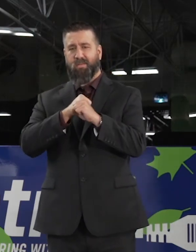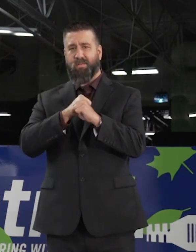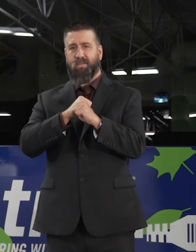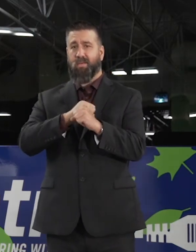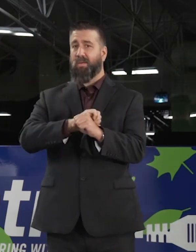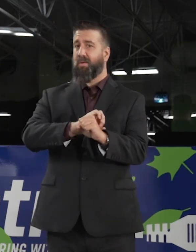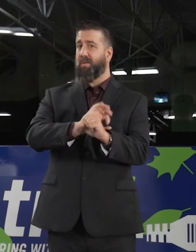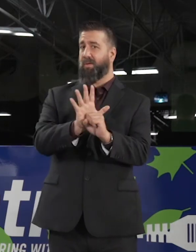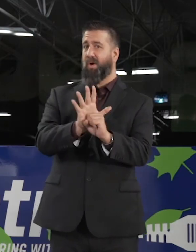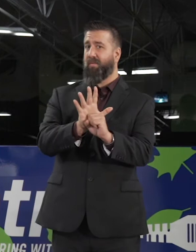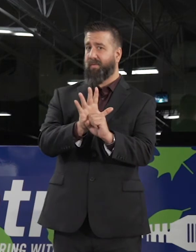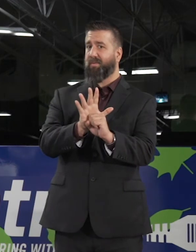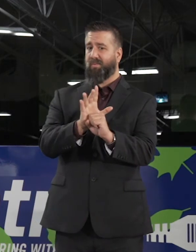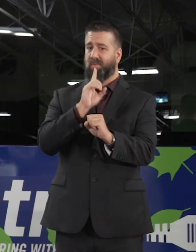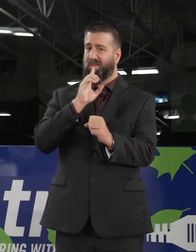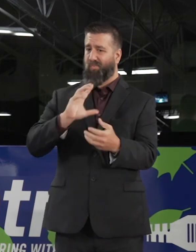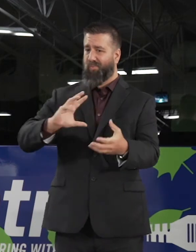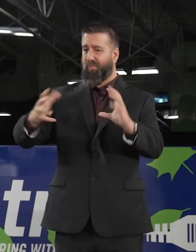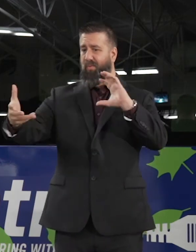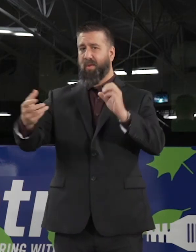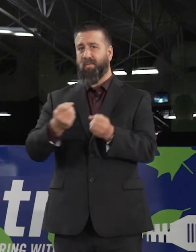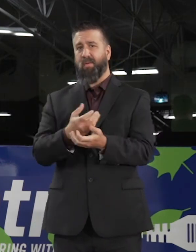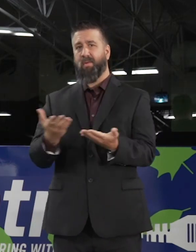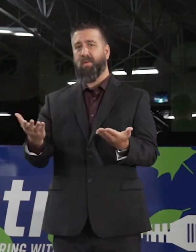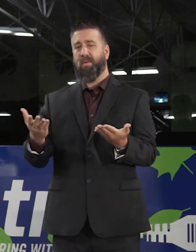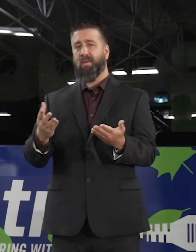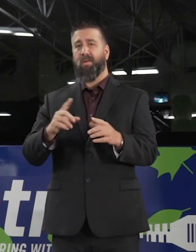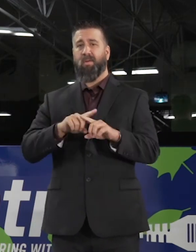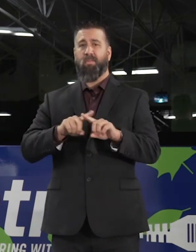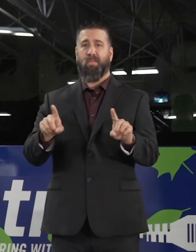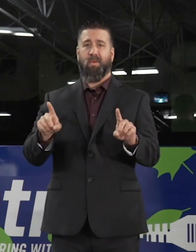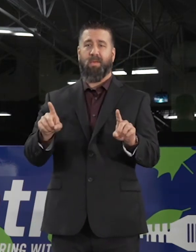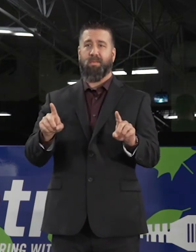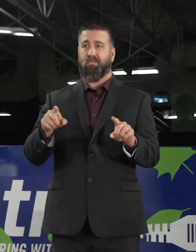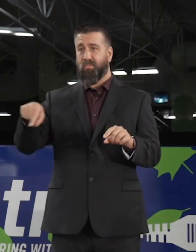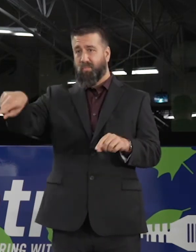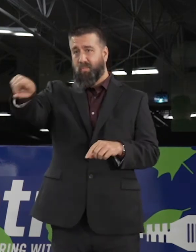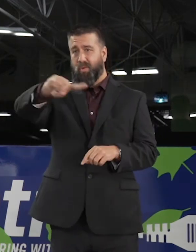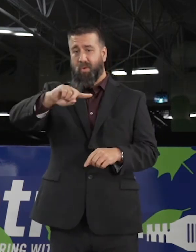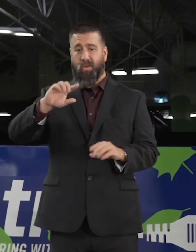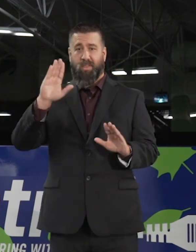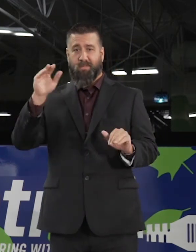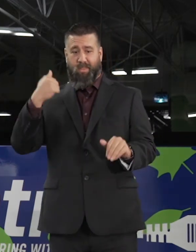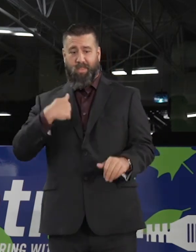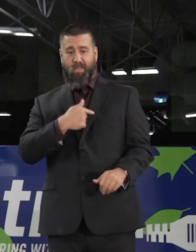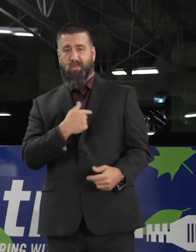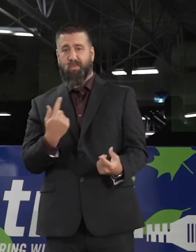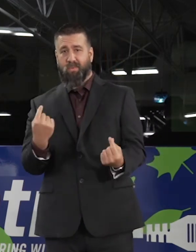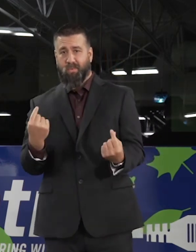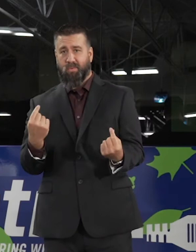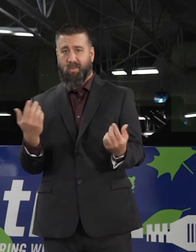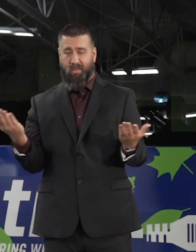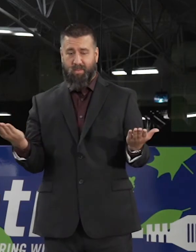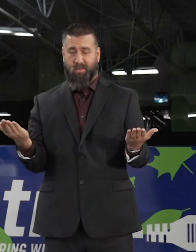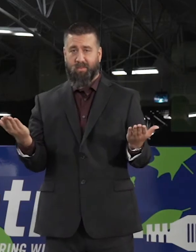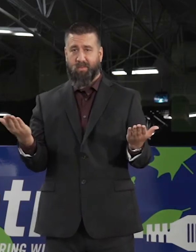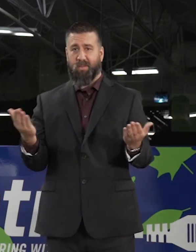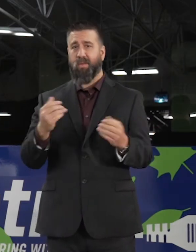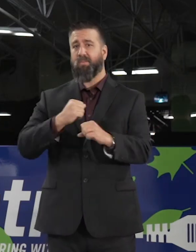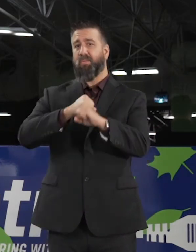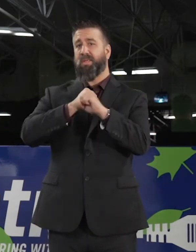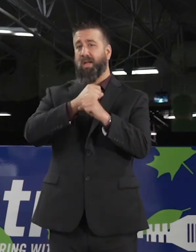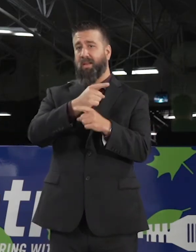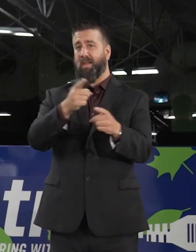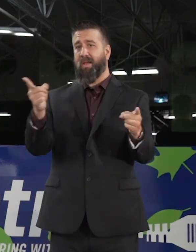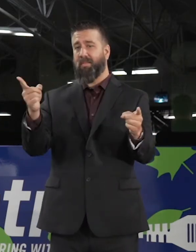COVID has had a devastating impact. What the public is expecting us to do, us to do at Metro, is to protect